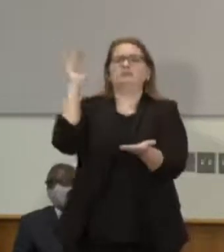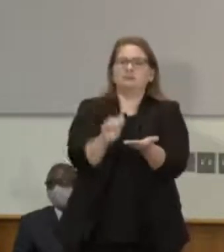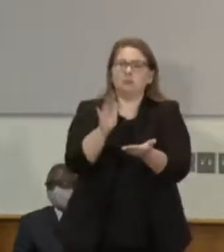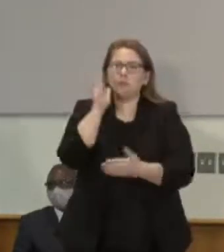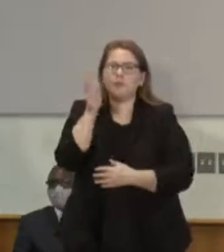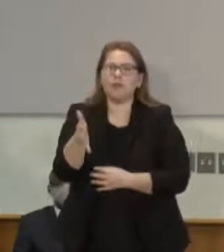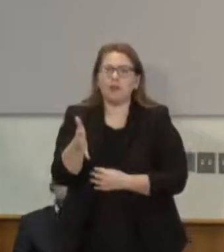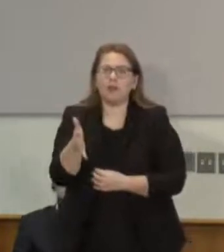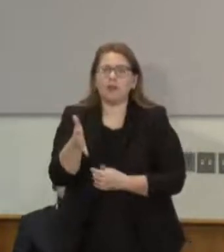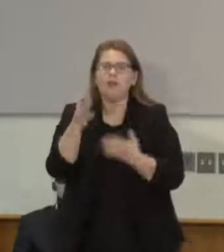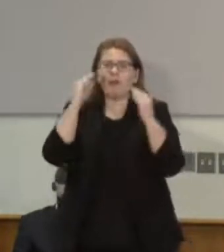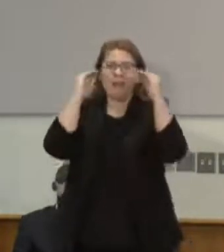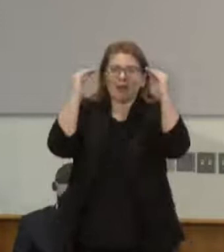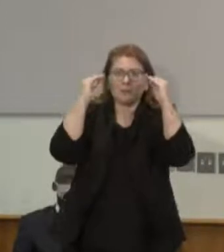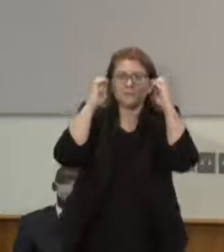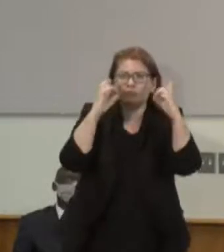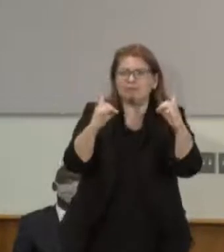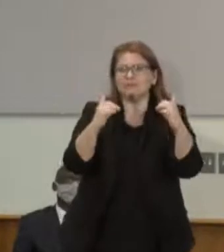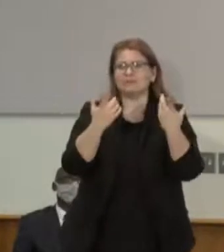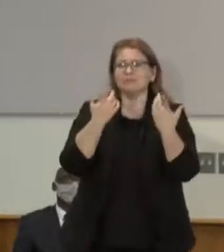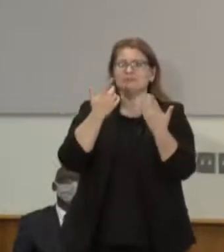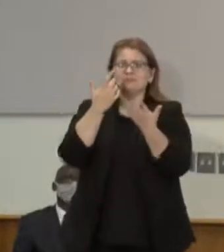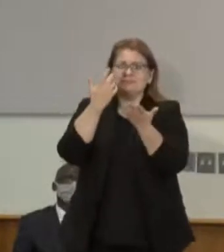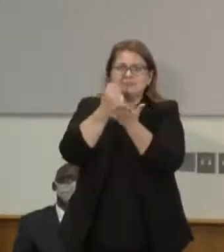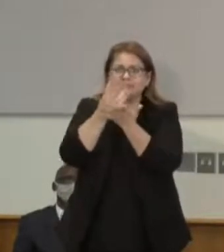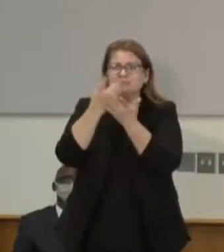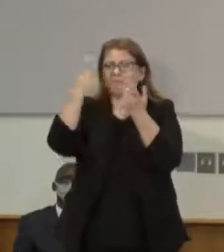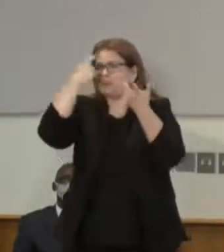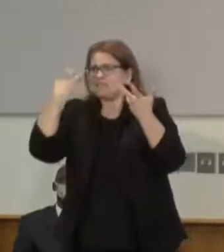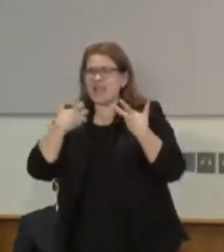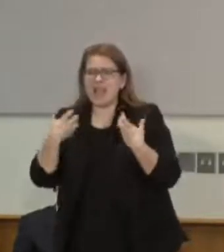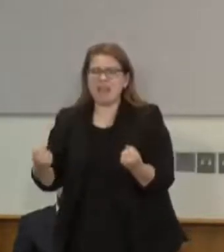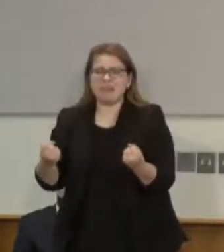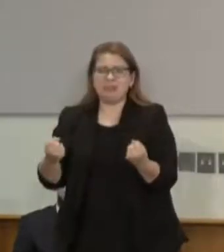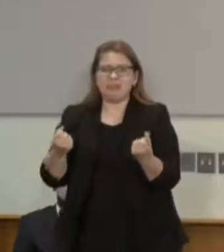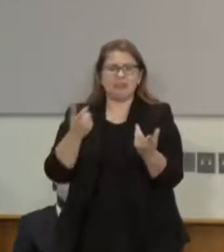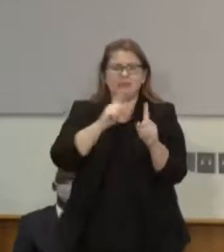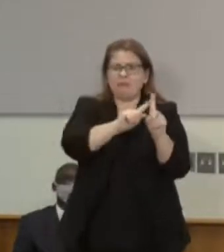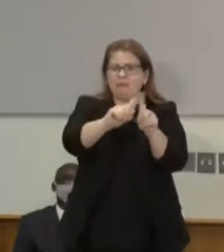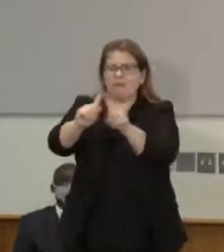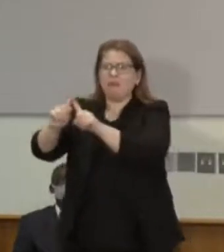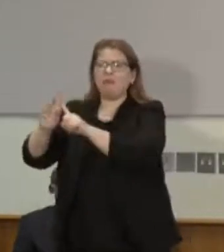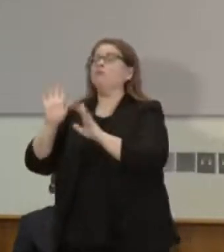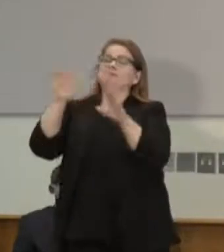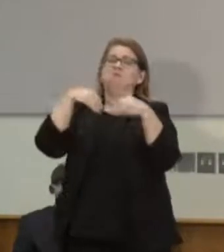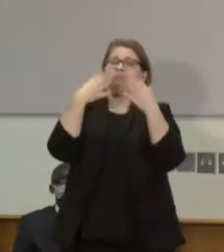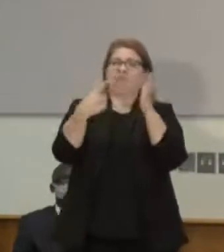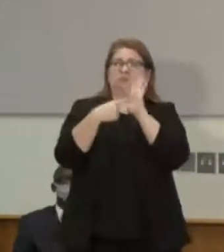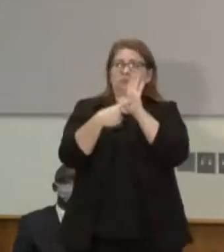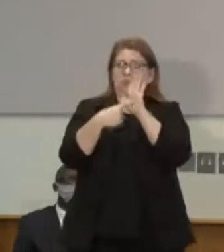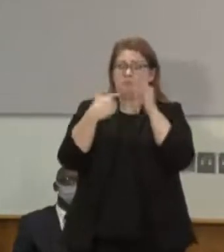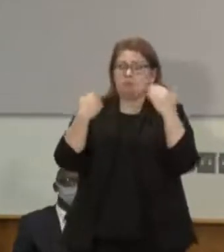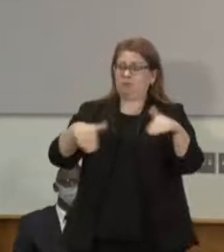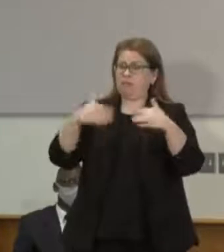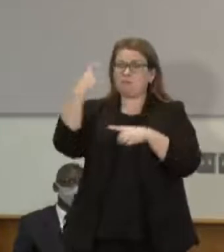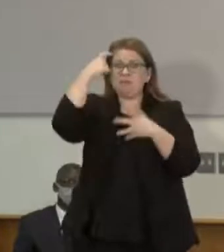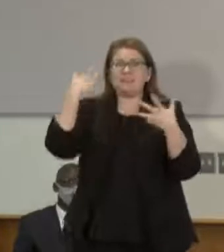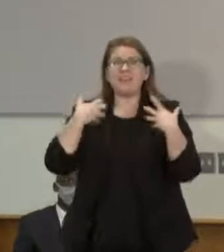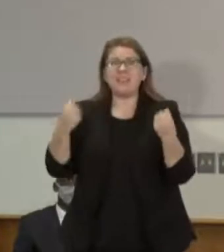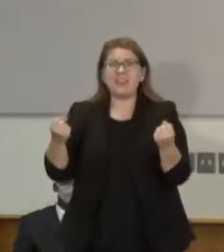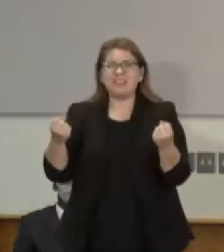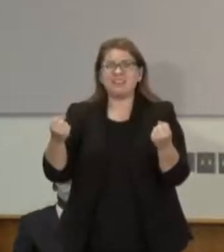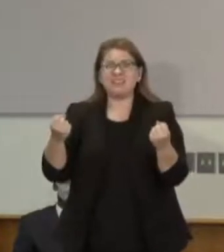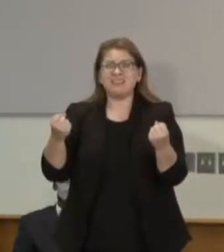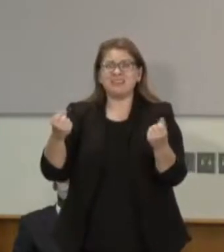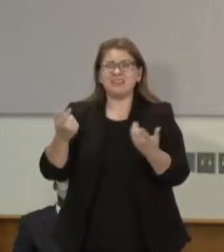happens with education. But when we get a situation, especially where it's a mental health situation, the example that many of us give, we've seen it because it's a very famous training